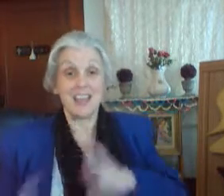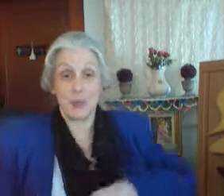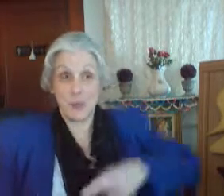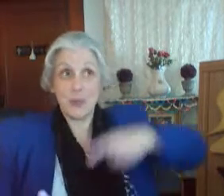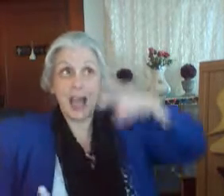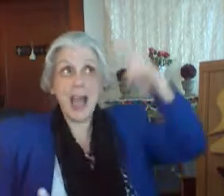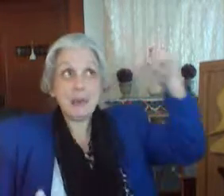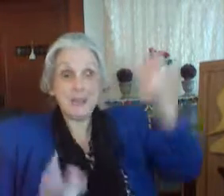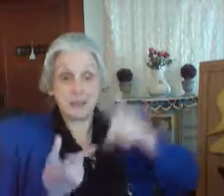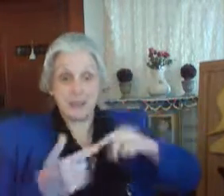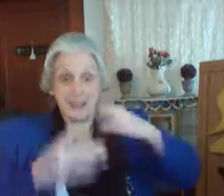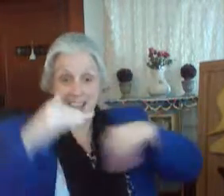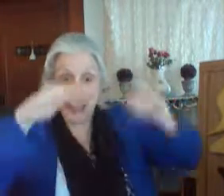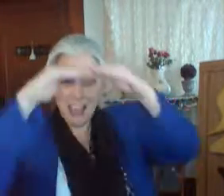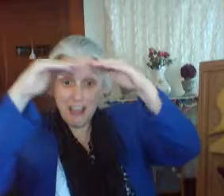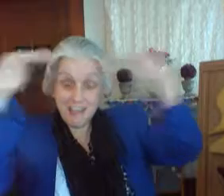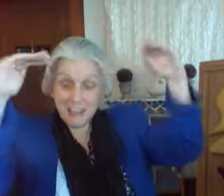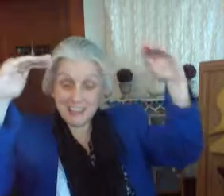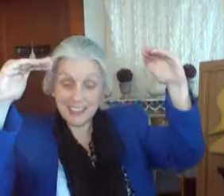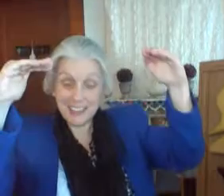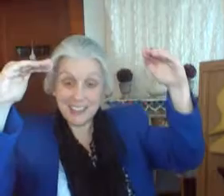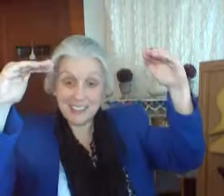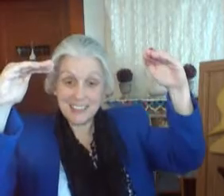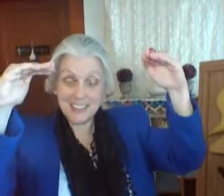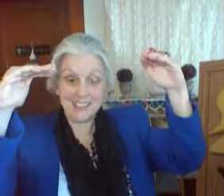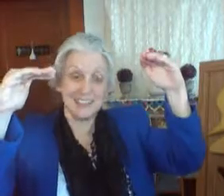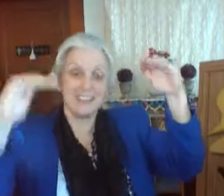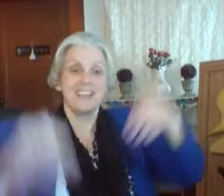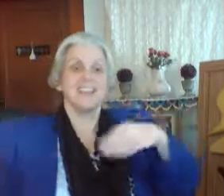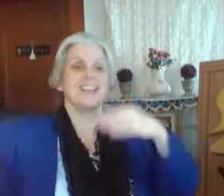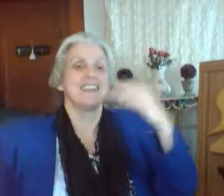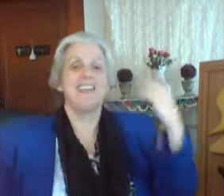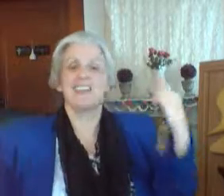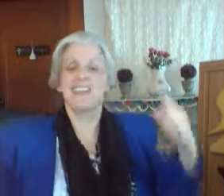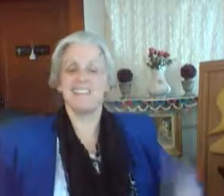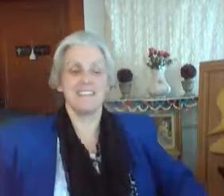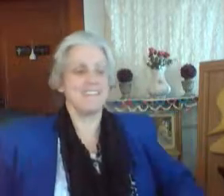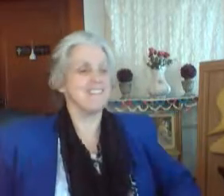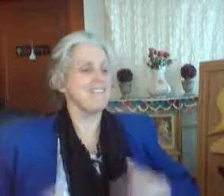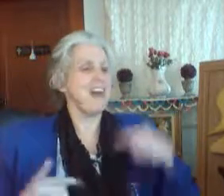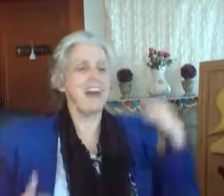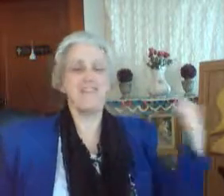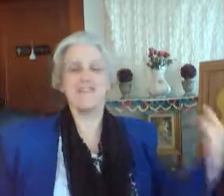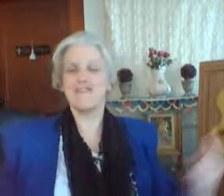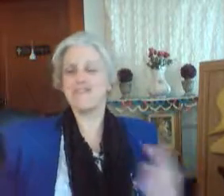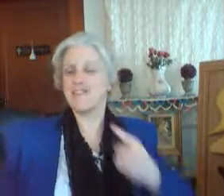O God, where life forever reigns,